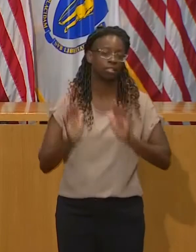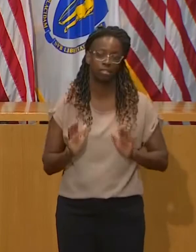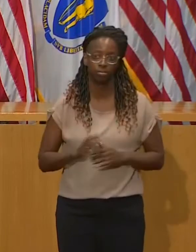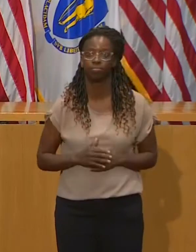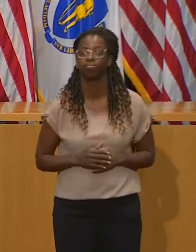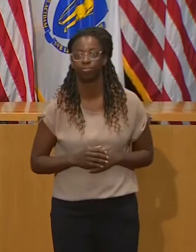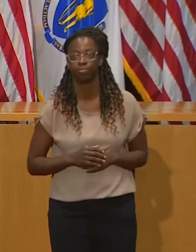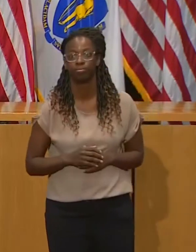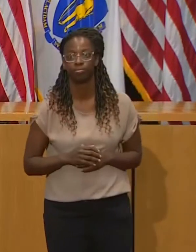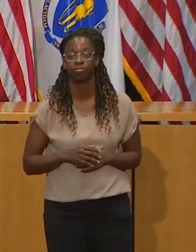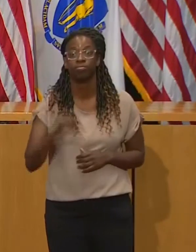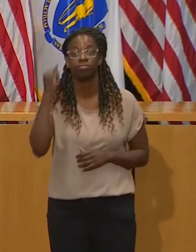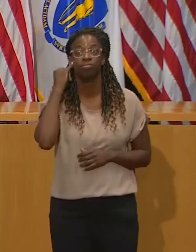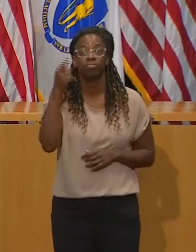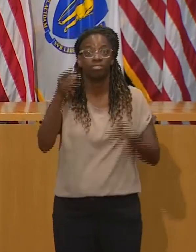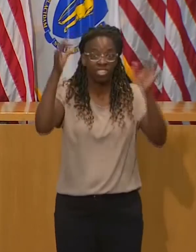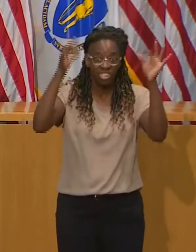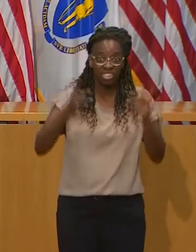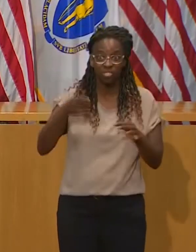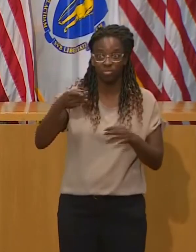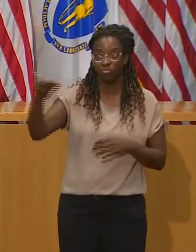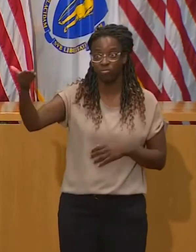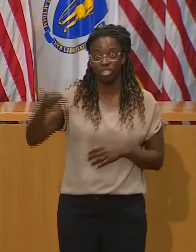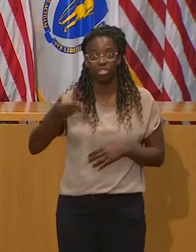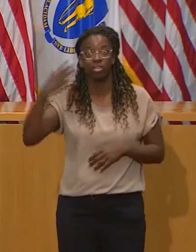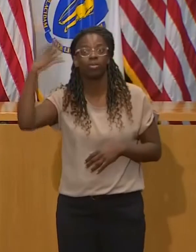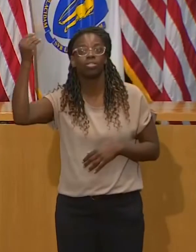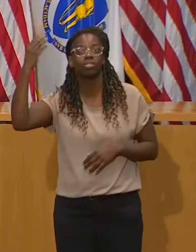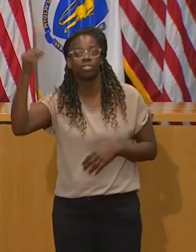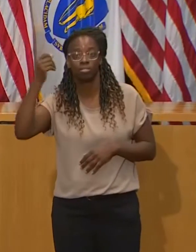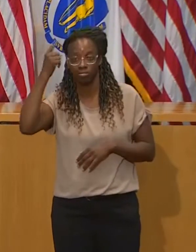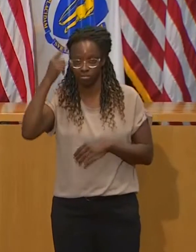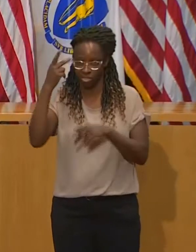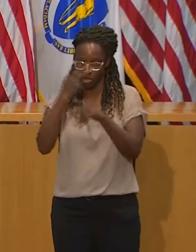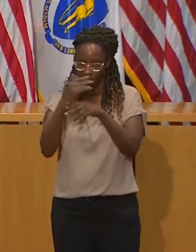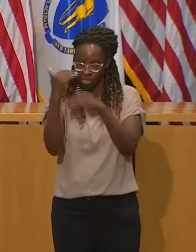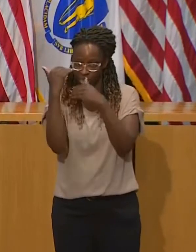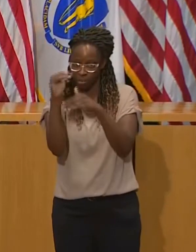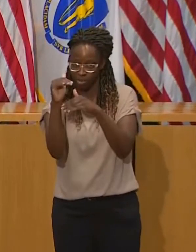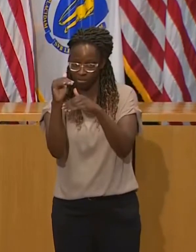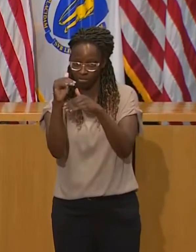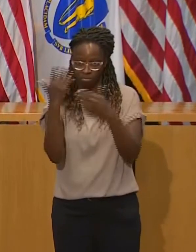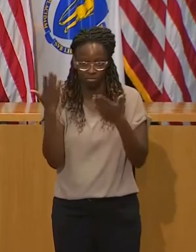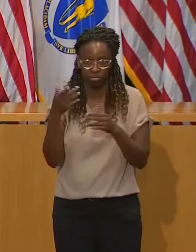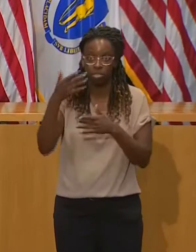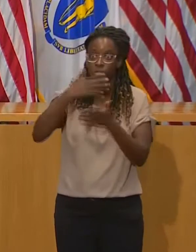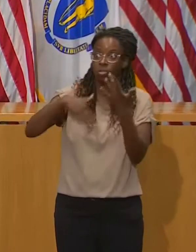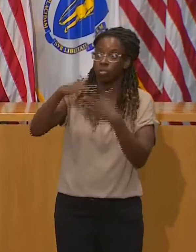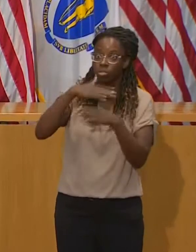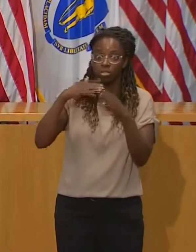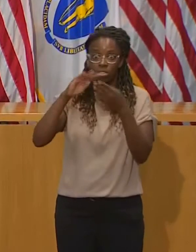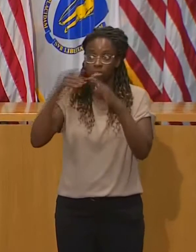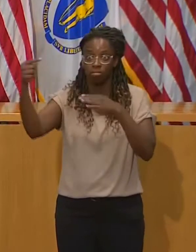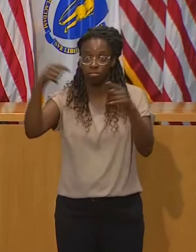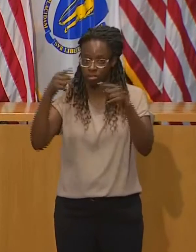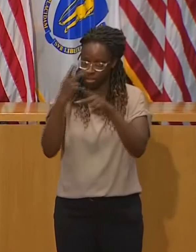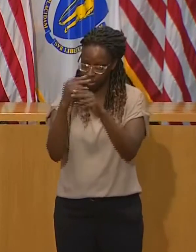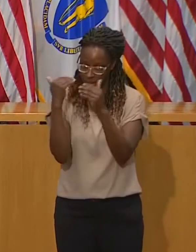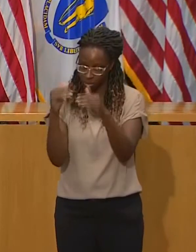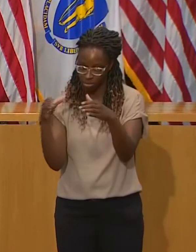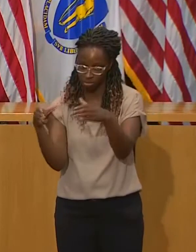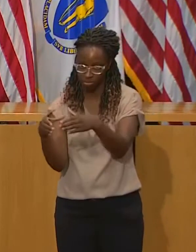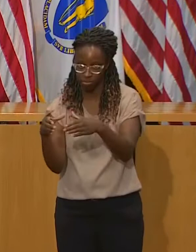possible. Keep it small to a very limited social network. Understand what your guests do to keep themselves safe